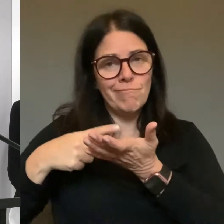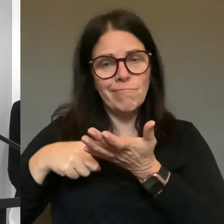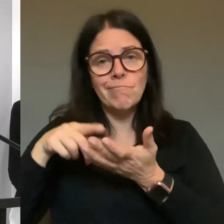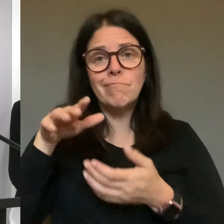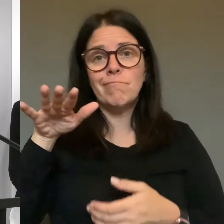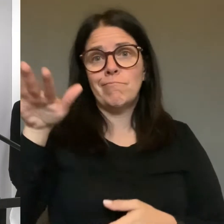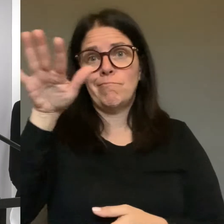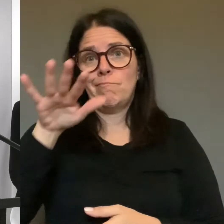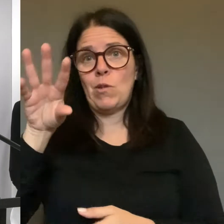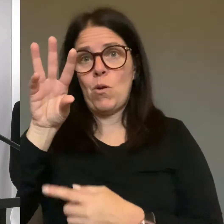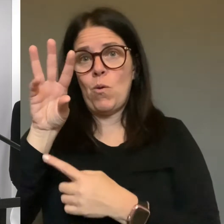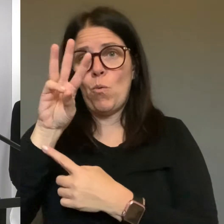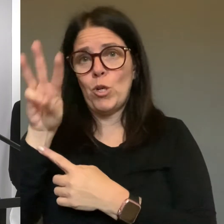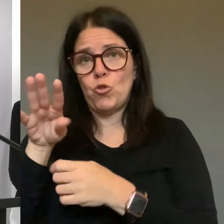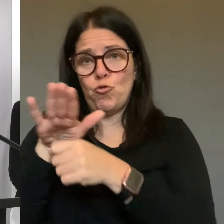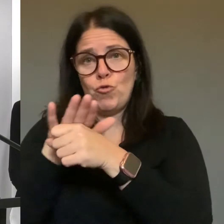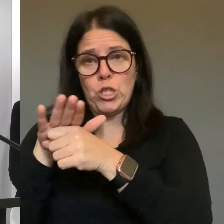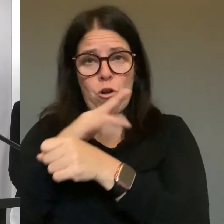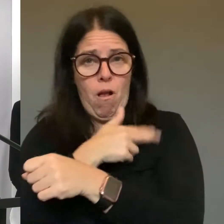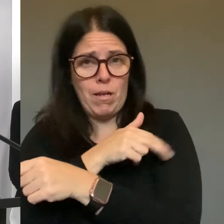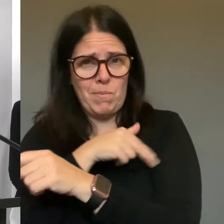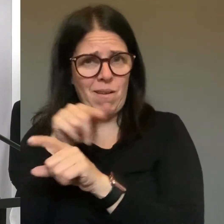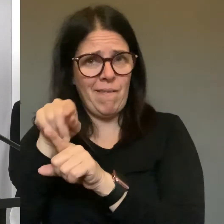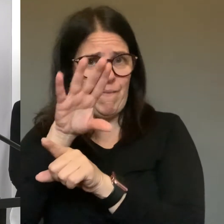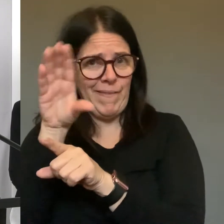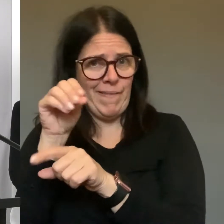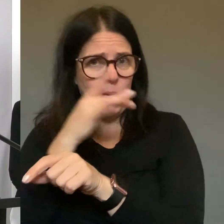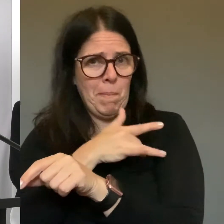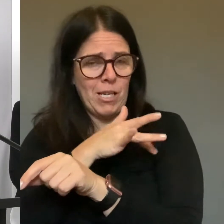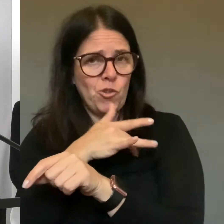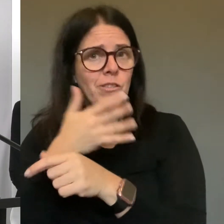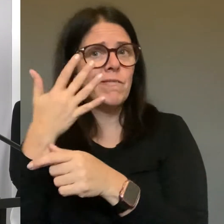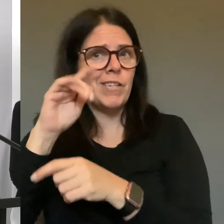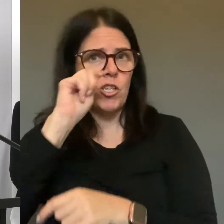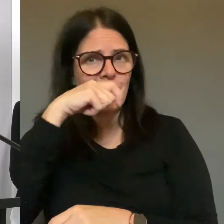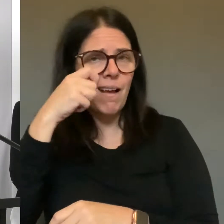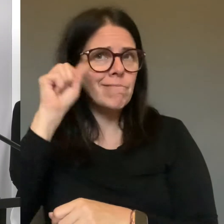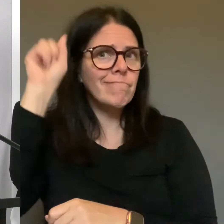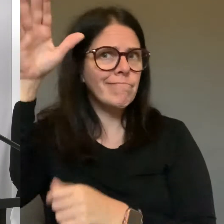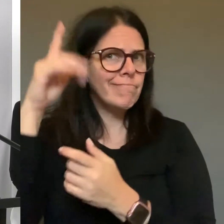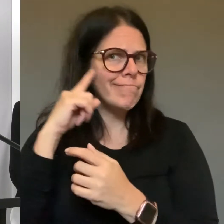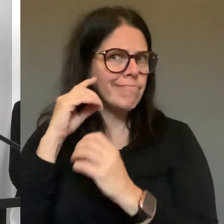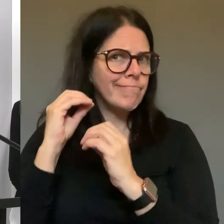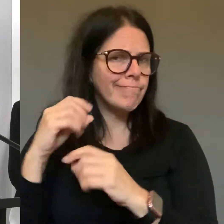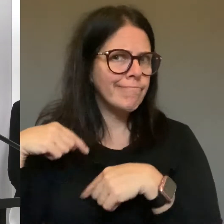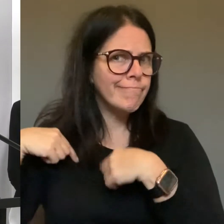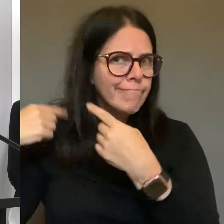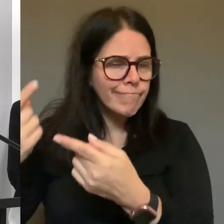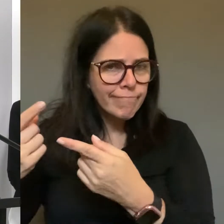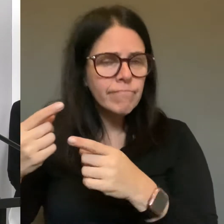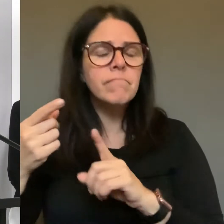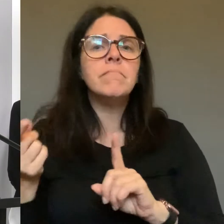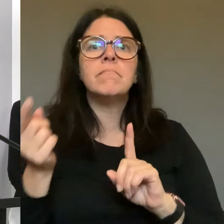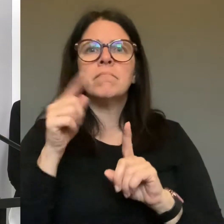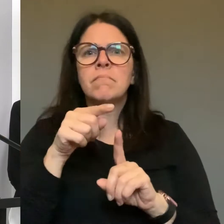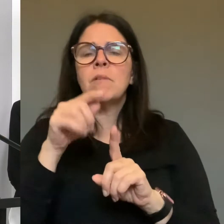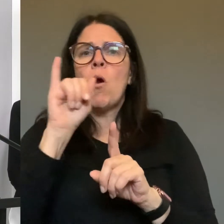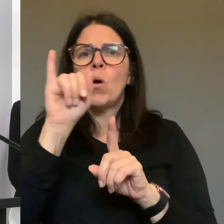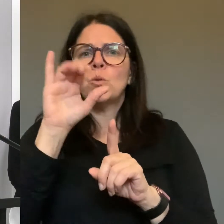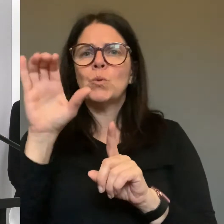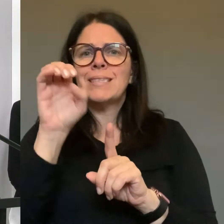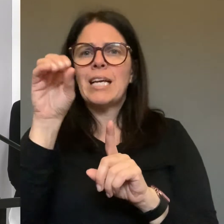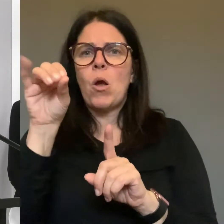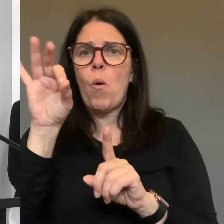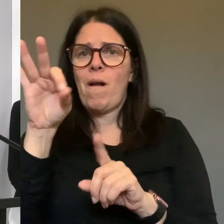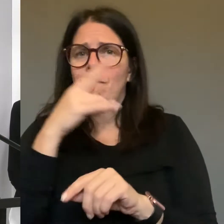he said he's been told by colleagues in Michigan of false negatives with test results. Those 50 patients, they